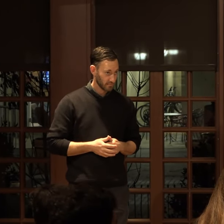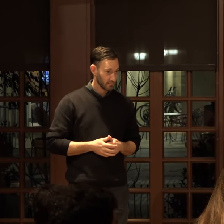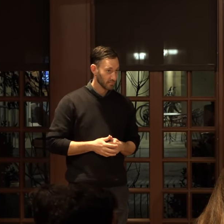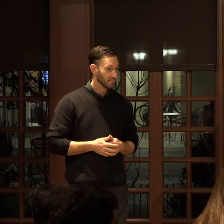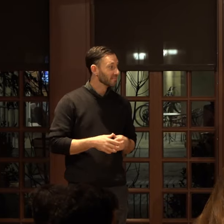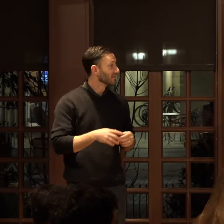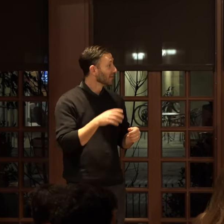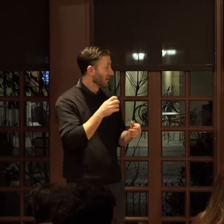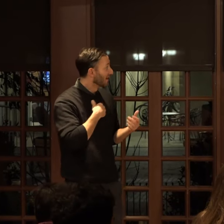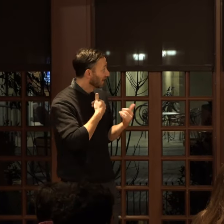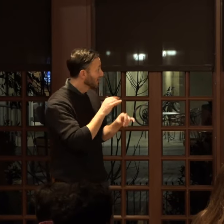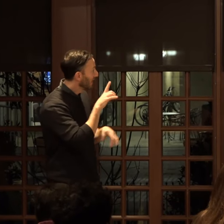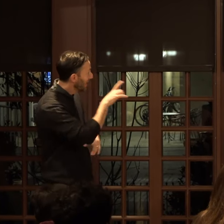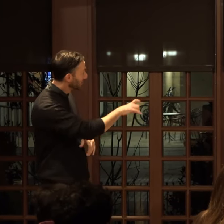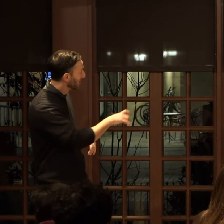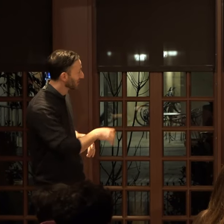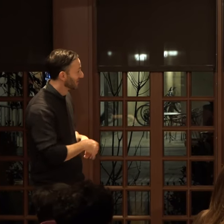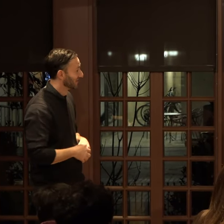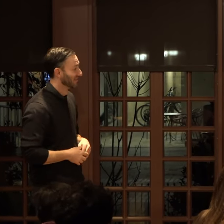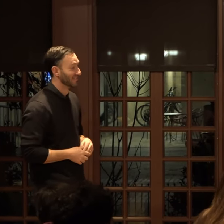Oh, can I still ask a question?